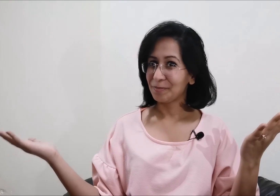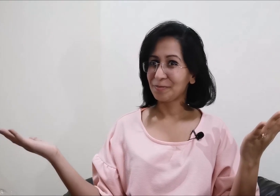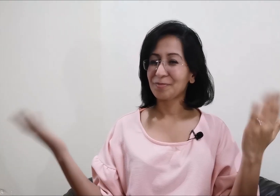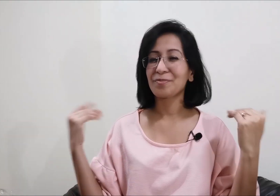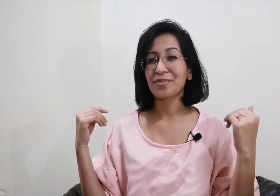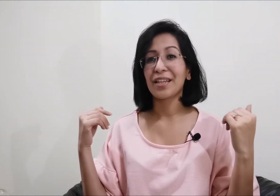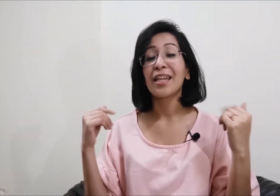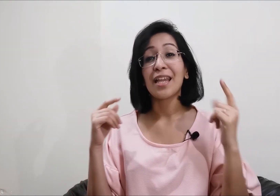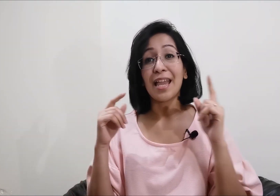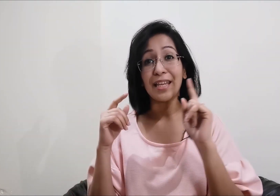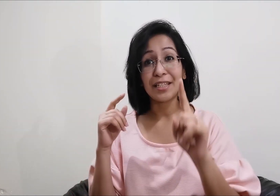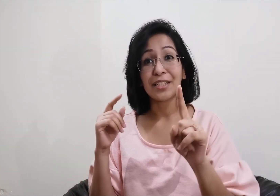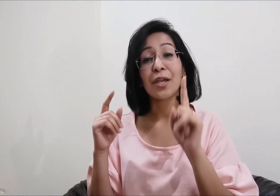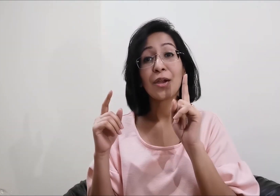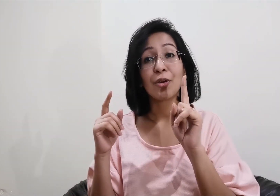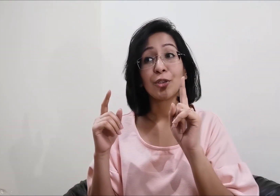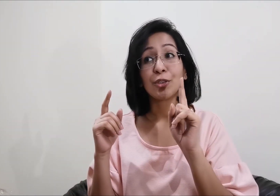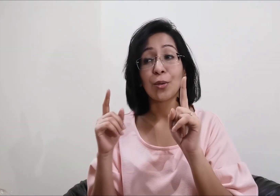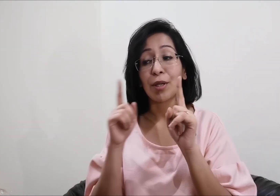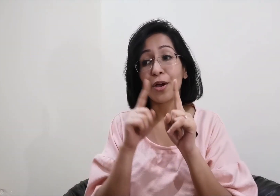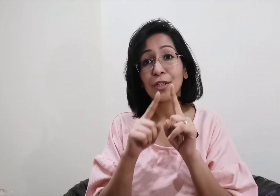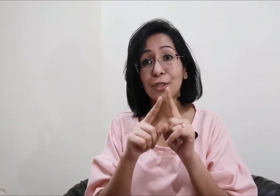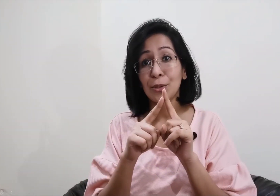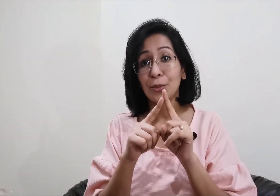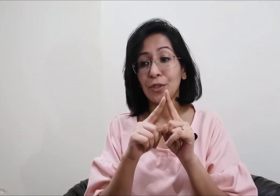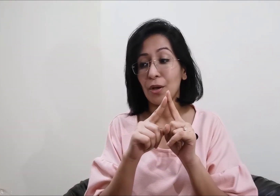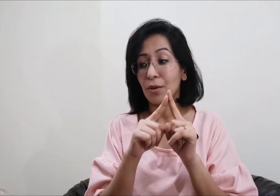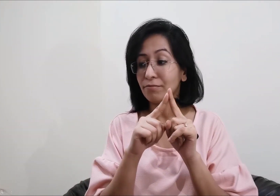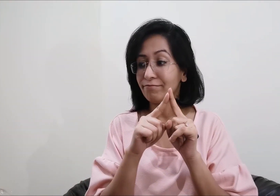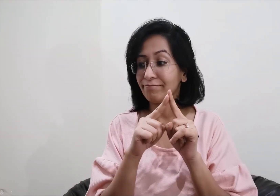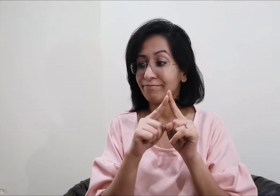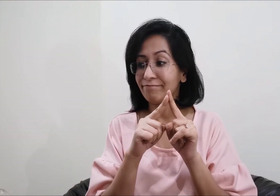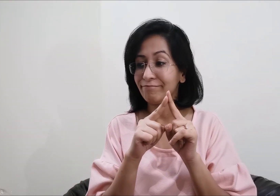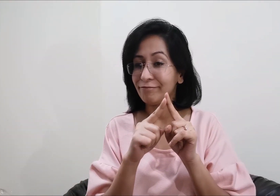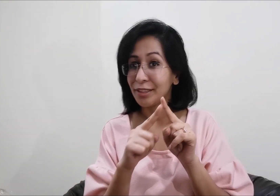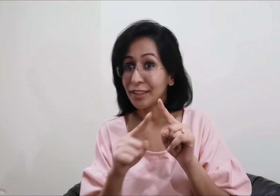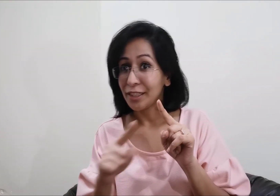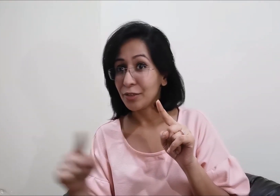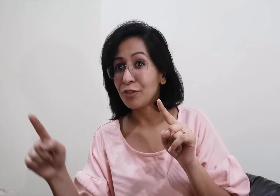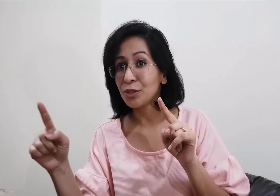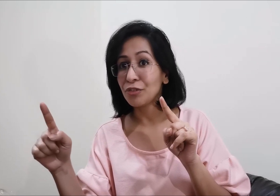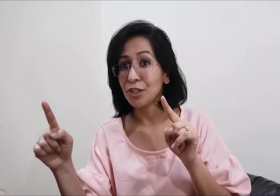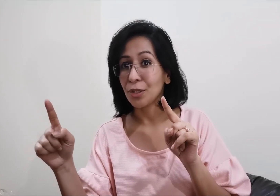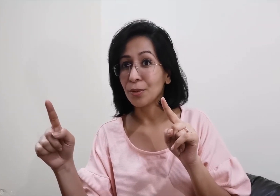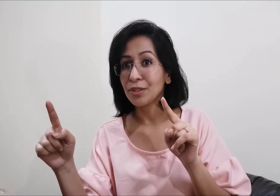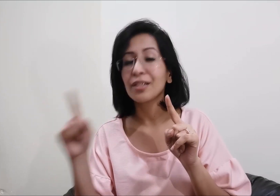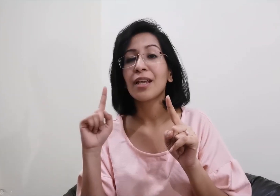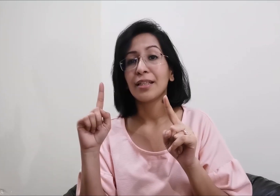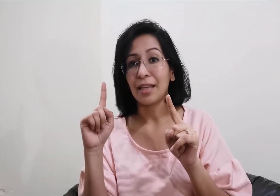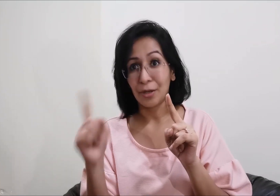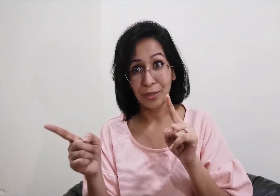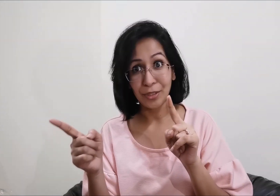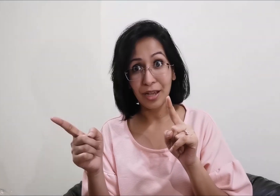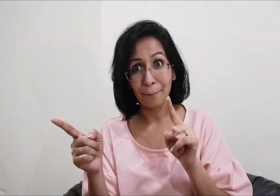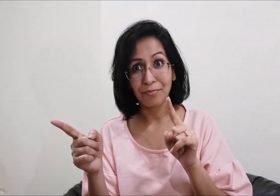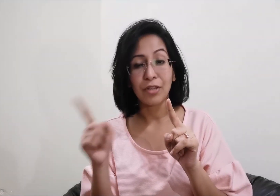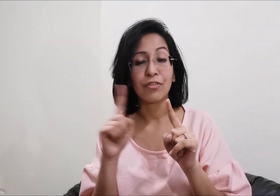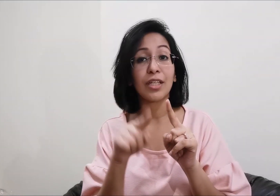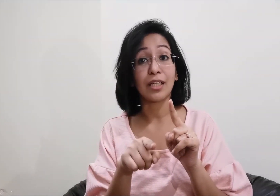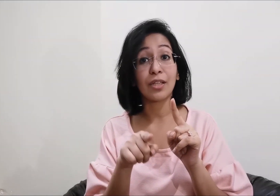and so in order to you know see the future videos that are going to come if in case